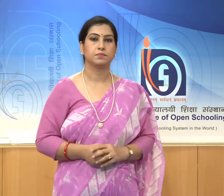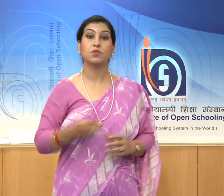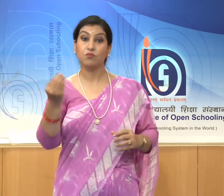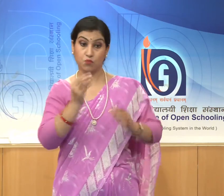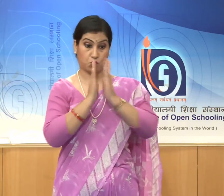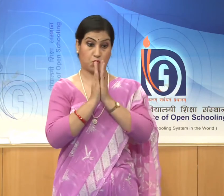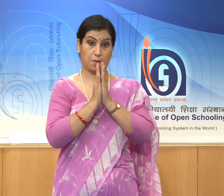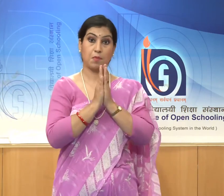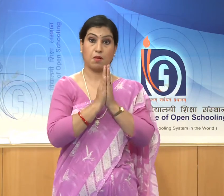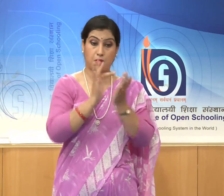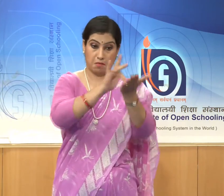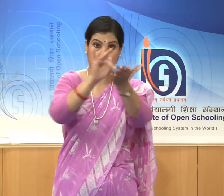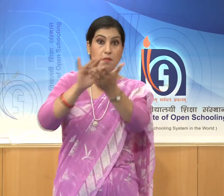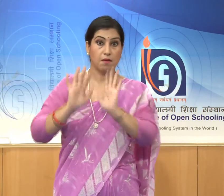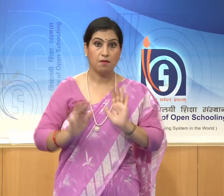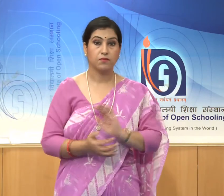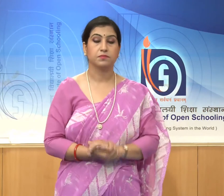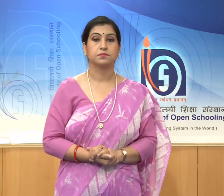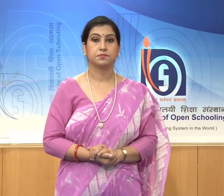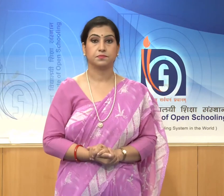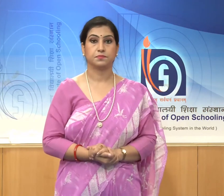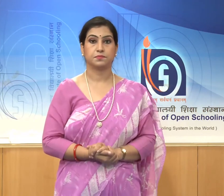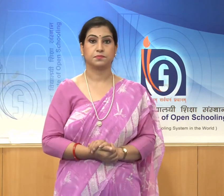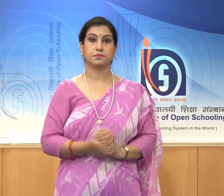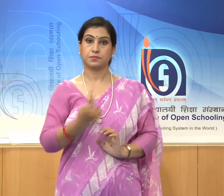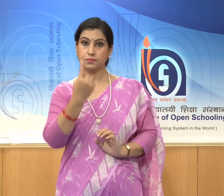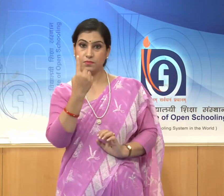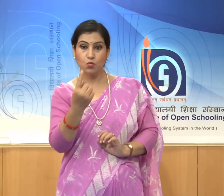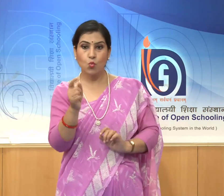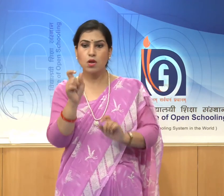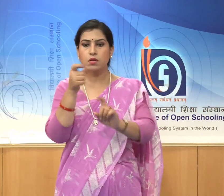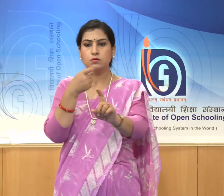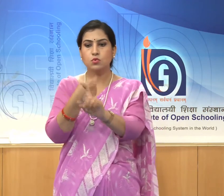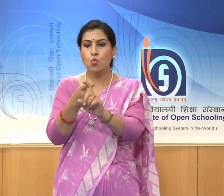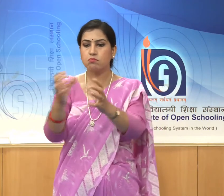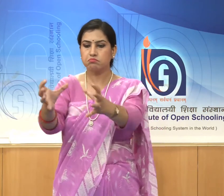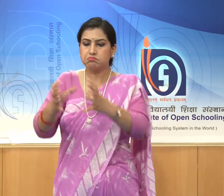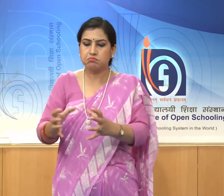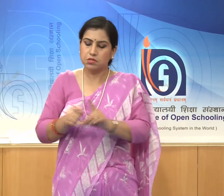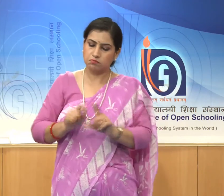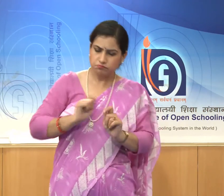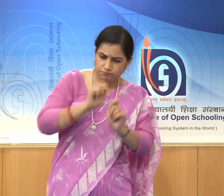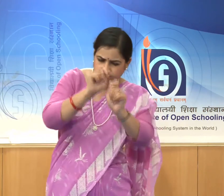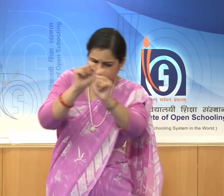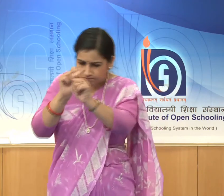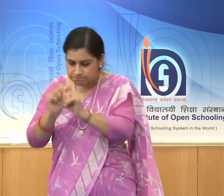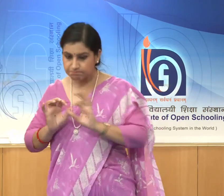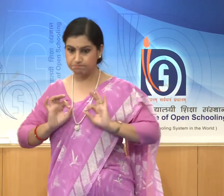which are made of one piece of stone, so it is called